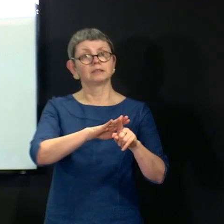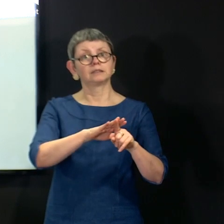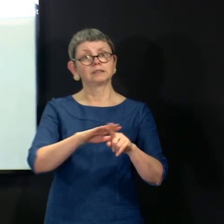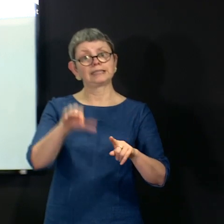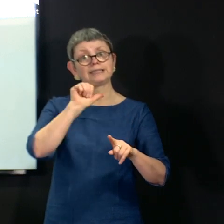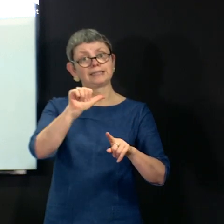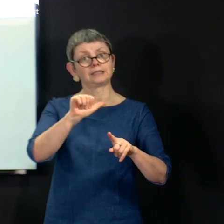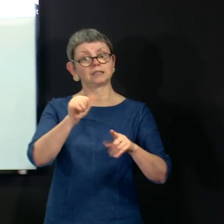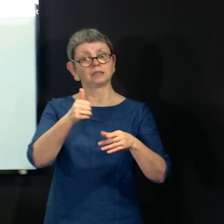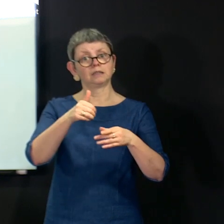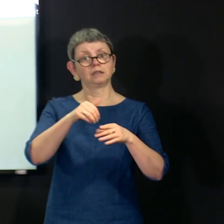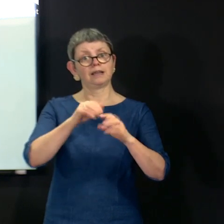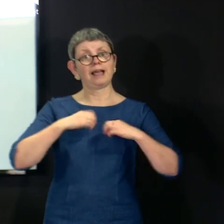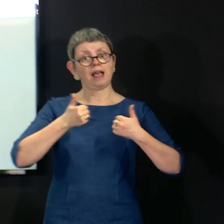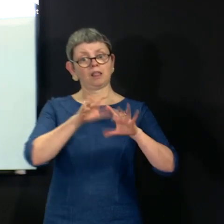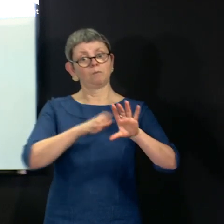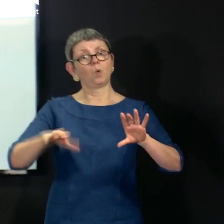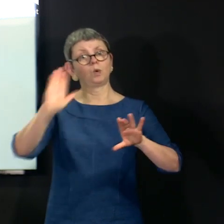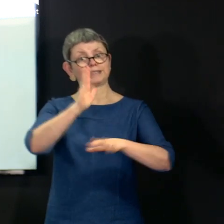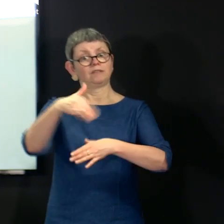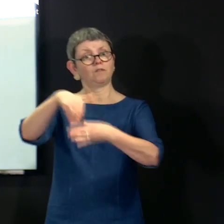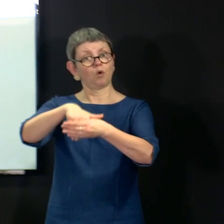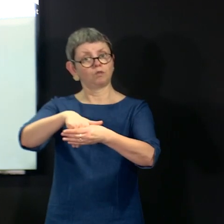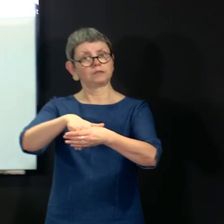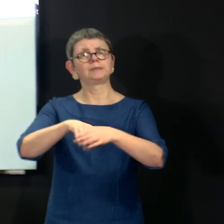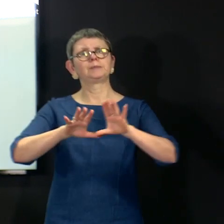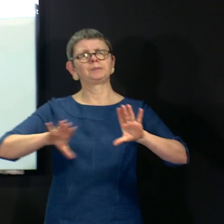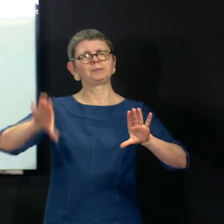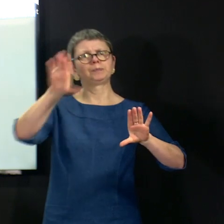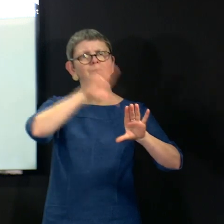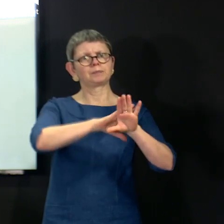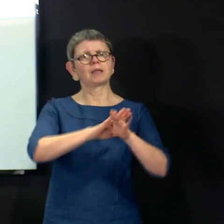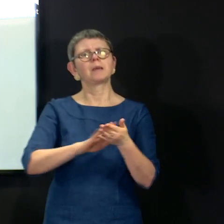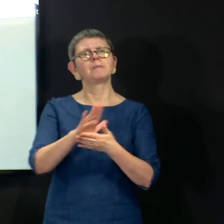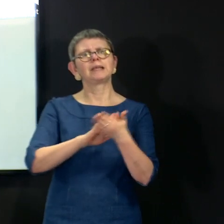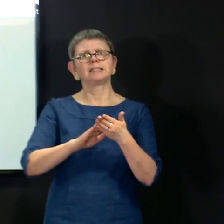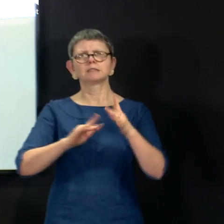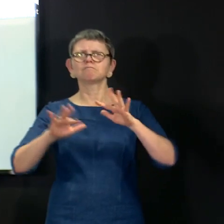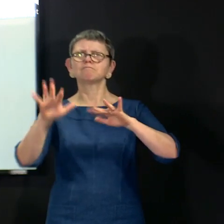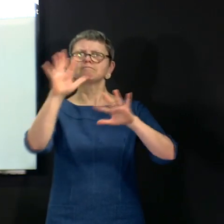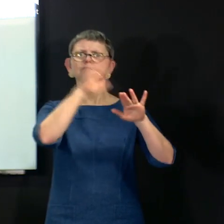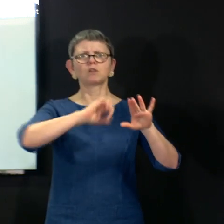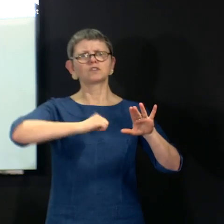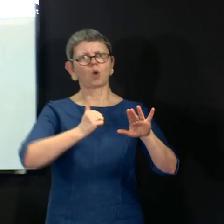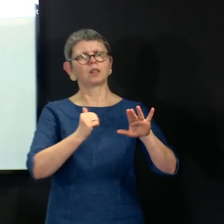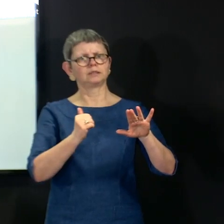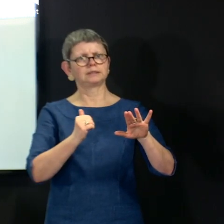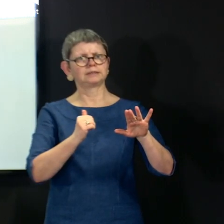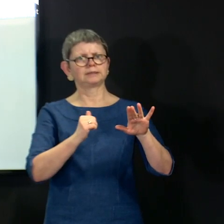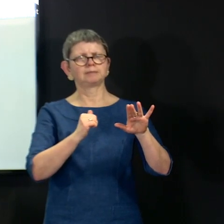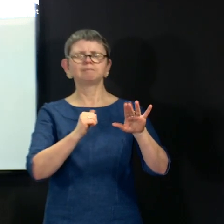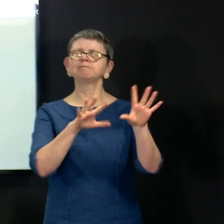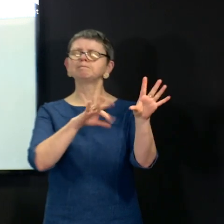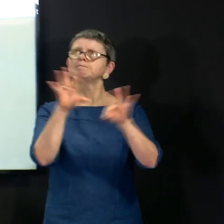are active in that and the ones that will join in, then there is also a geographical spread to that as well. And